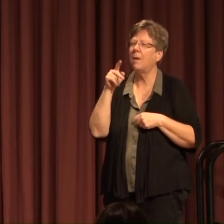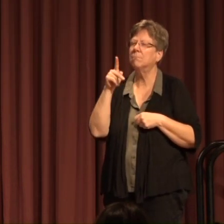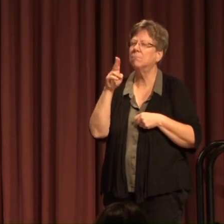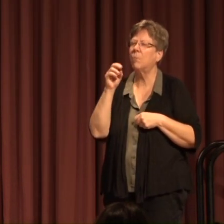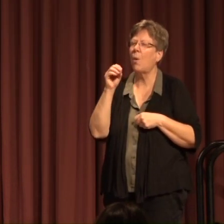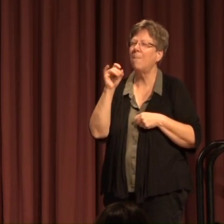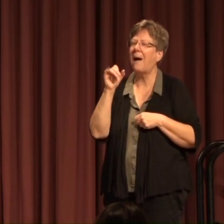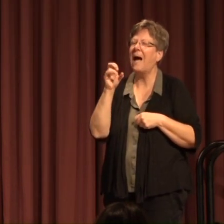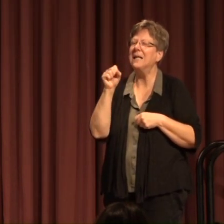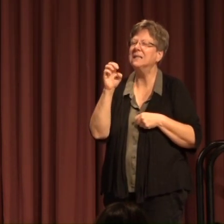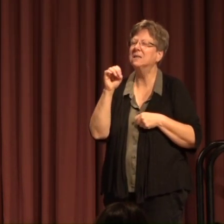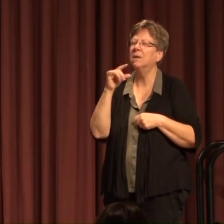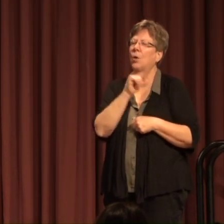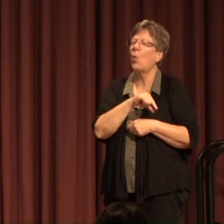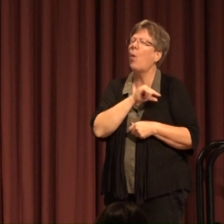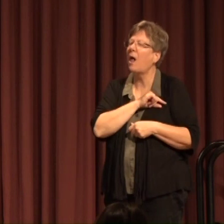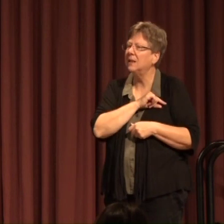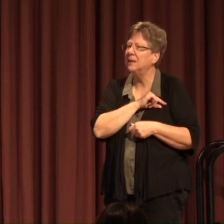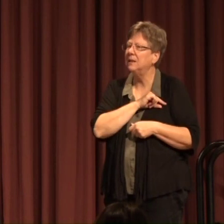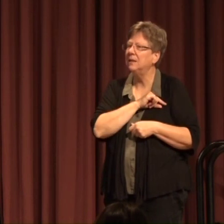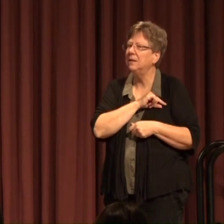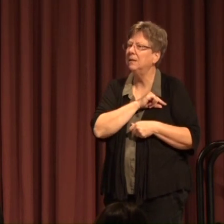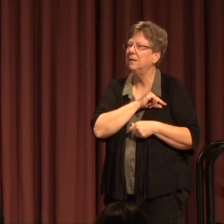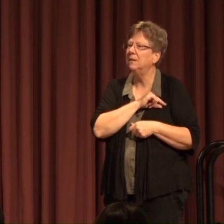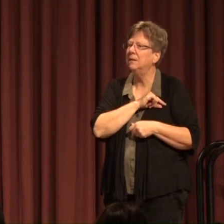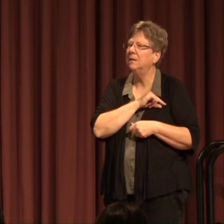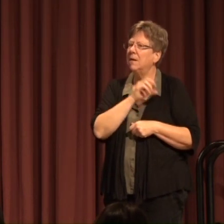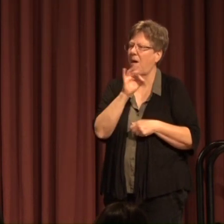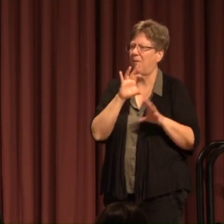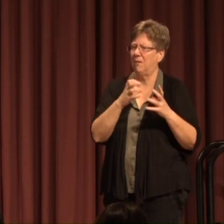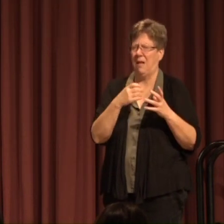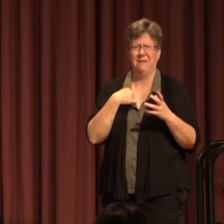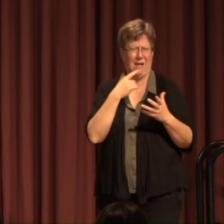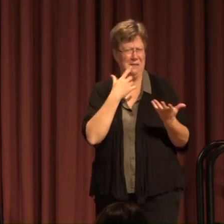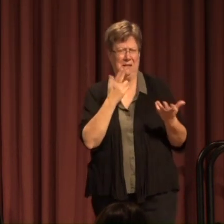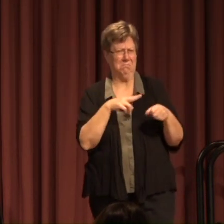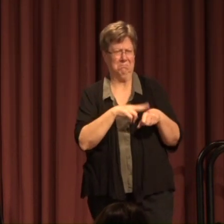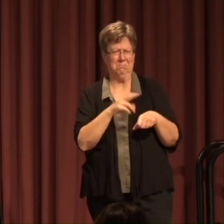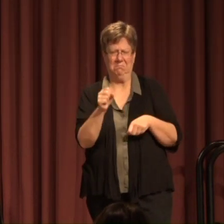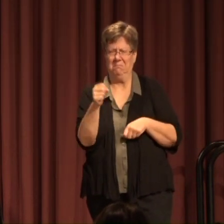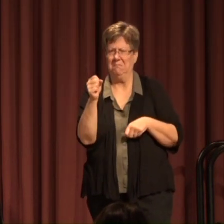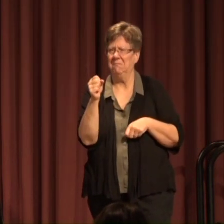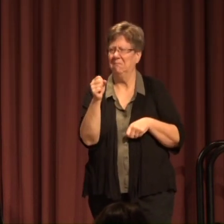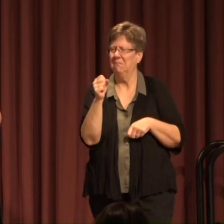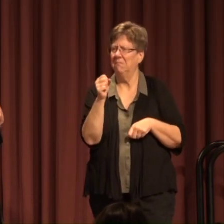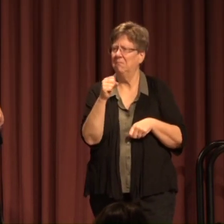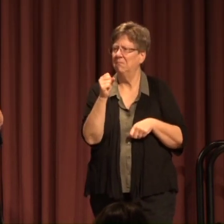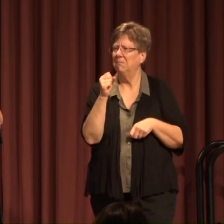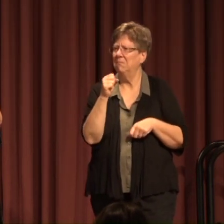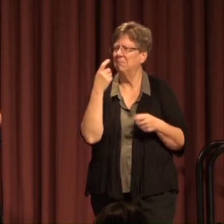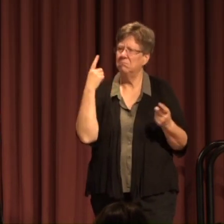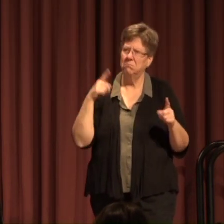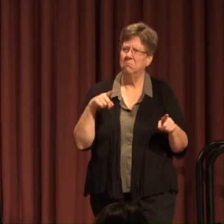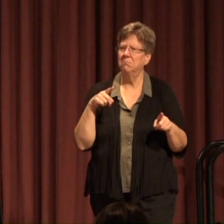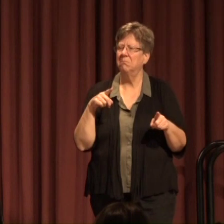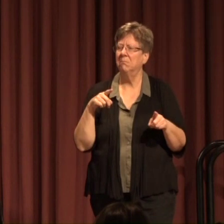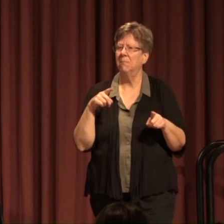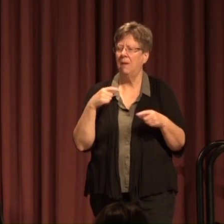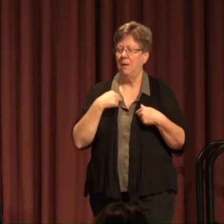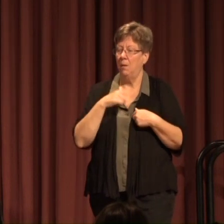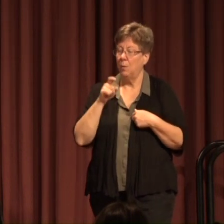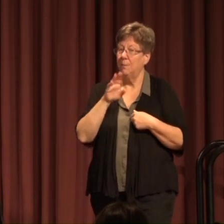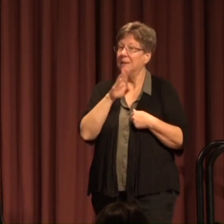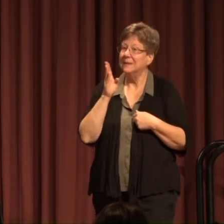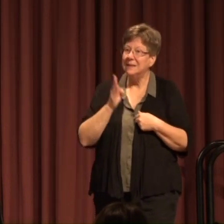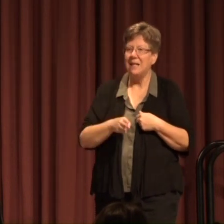To get students through class Or through to And I said of course I couldn't agree with you more We must